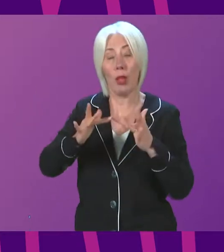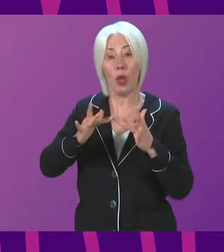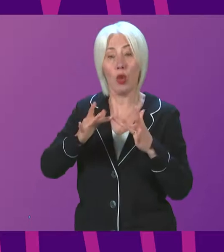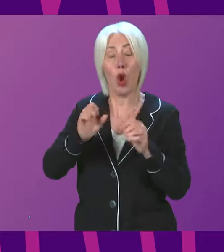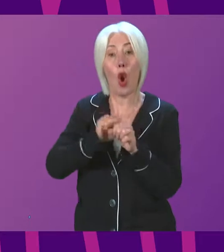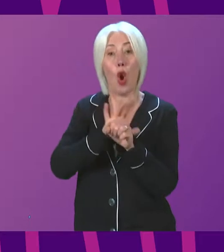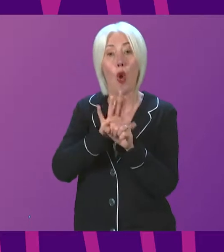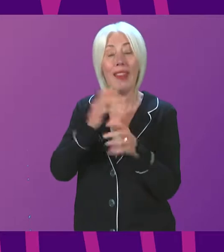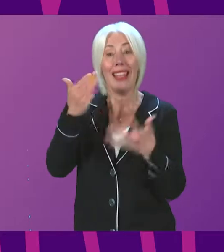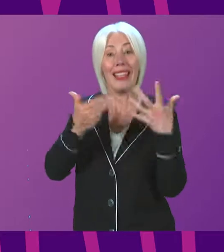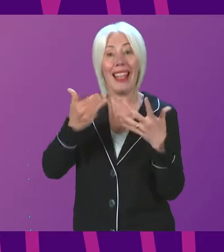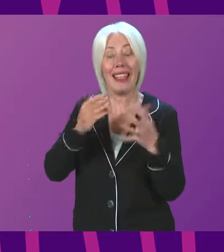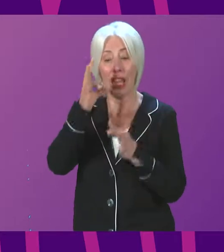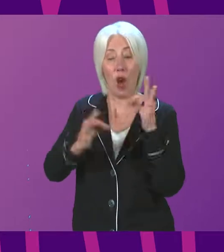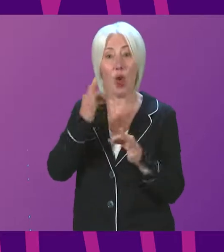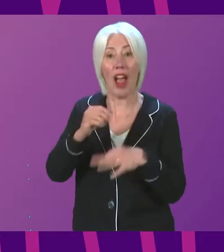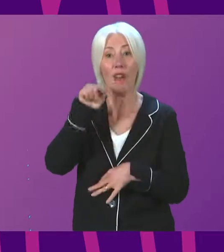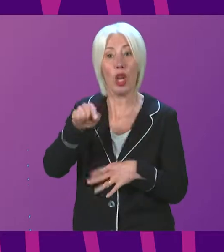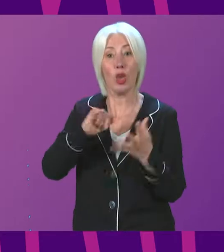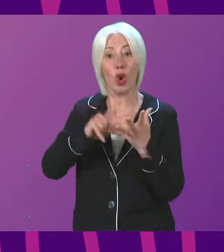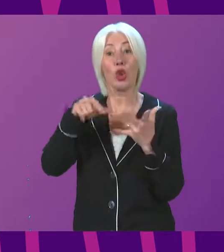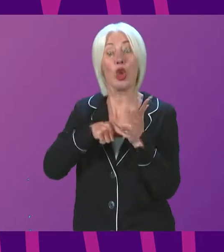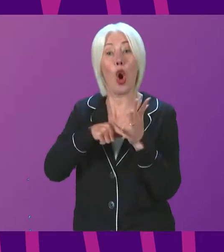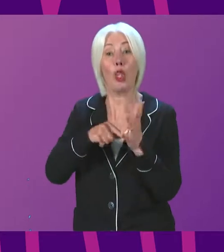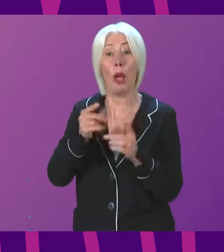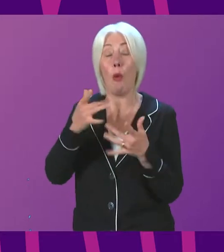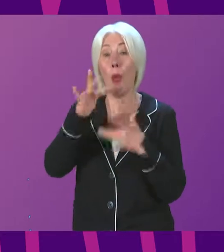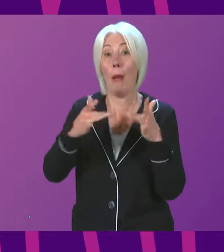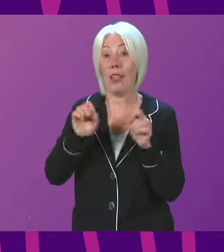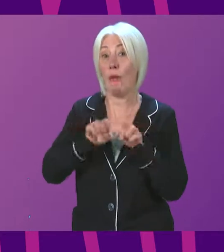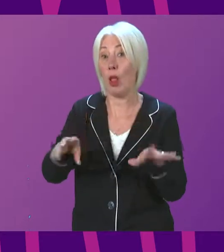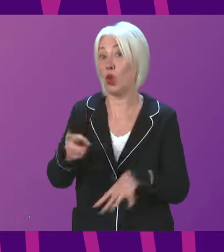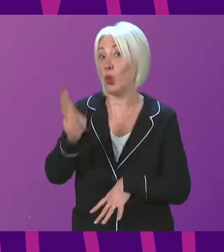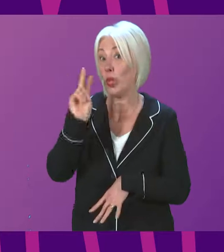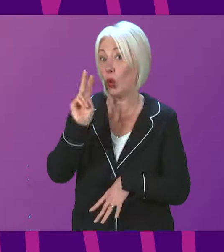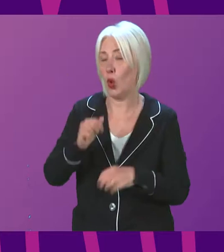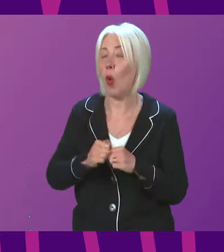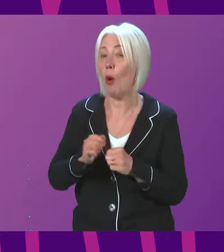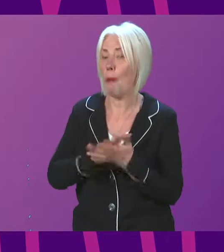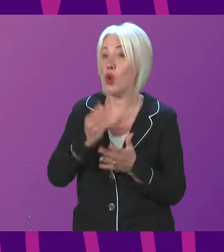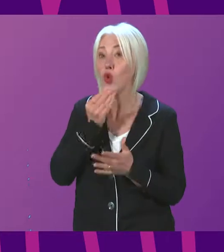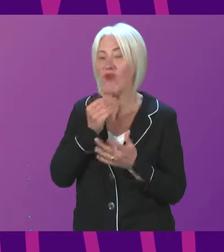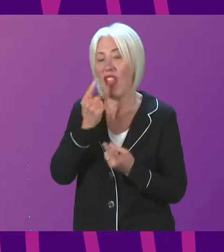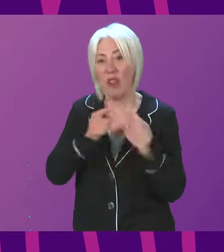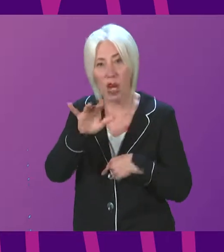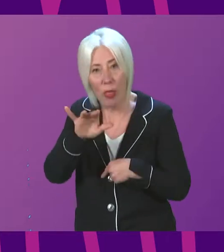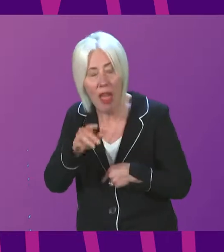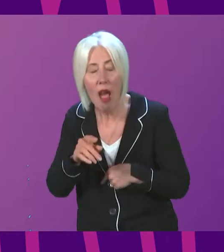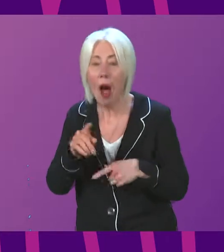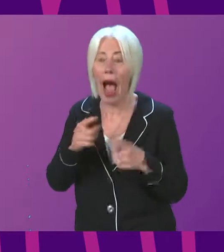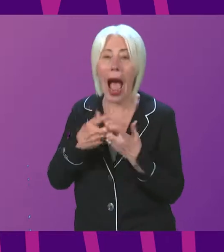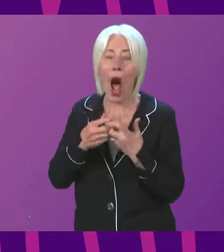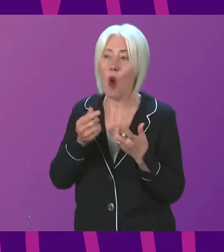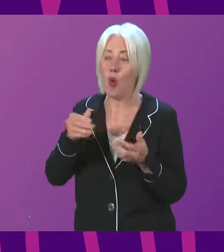two weeks ago. It is a useful source of information on how the Inquiry team will carry out their investigations, how it intends to